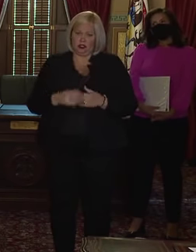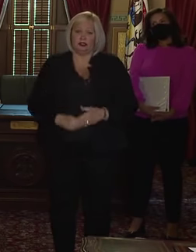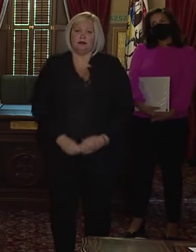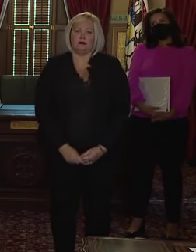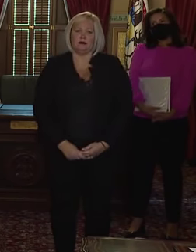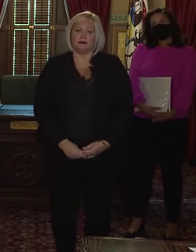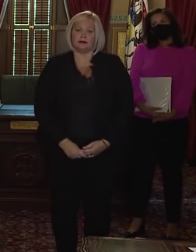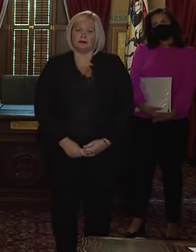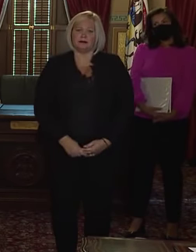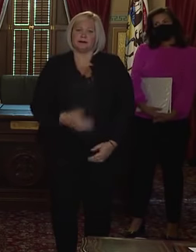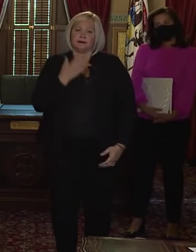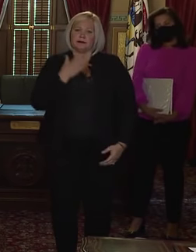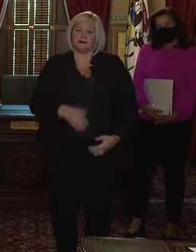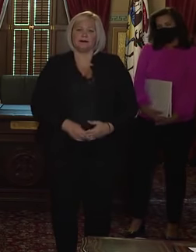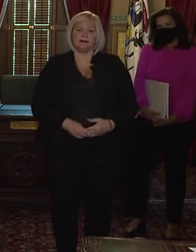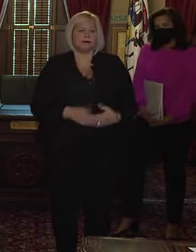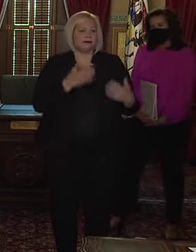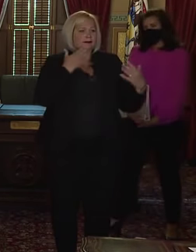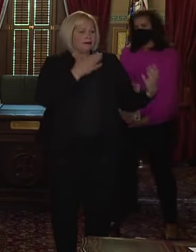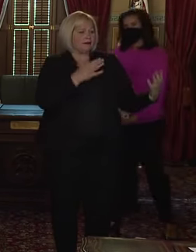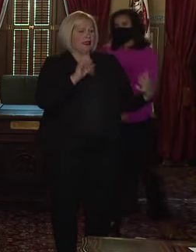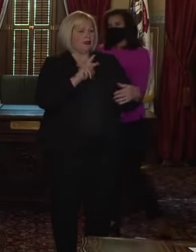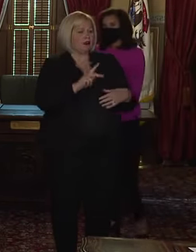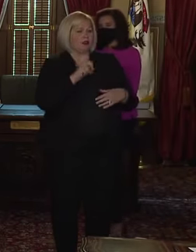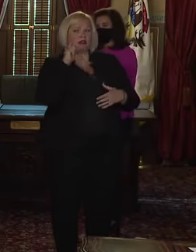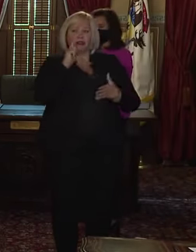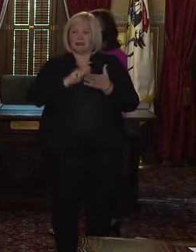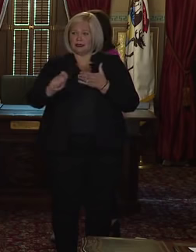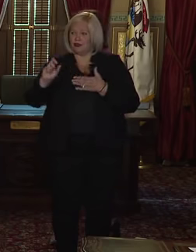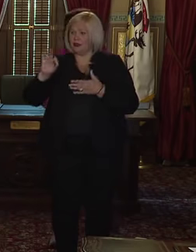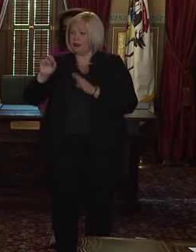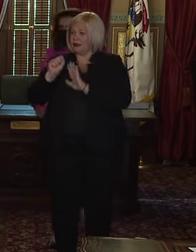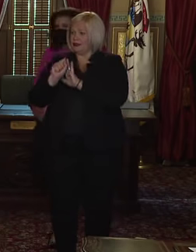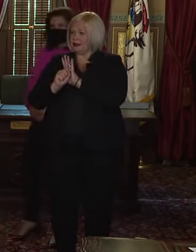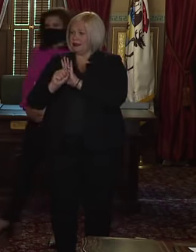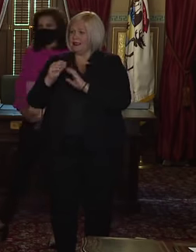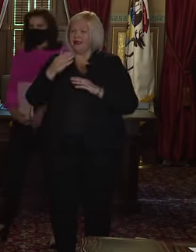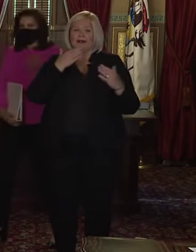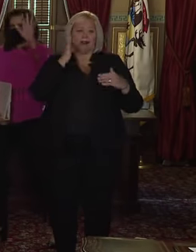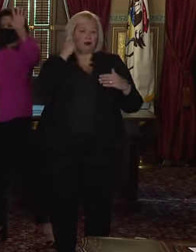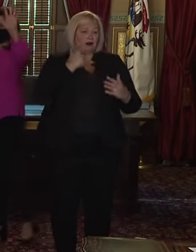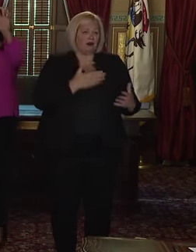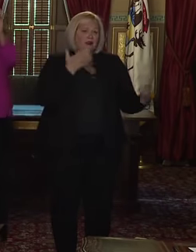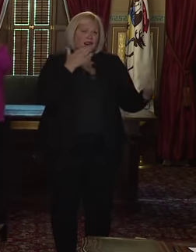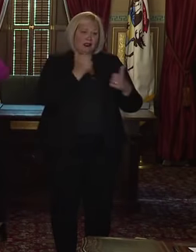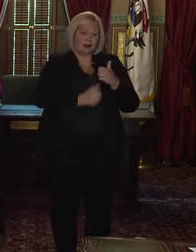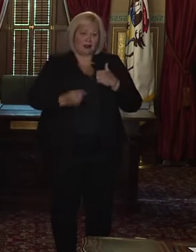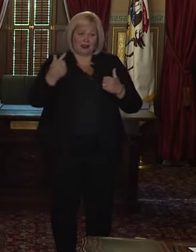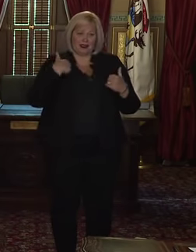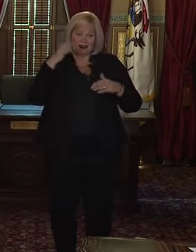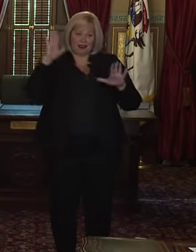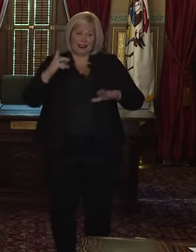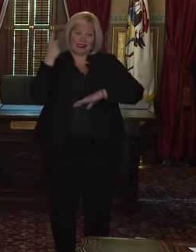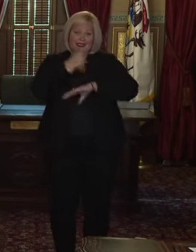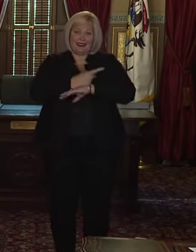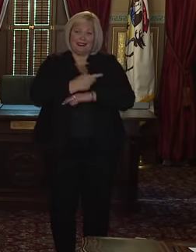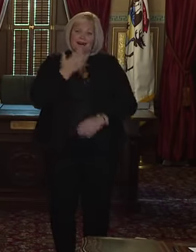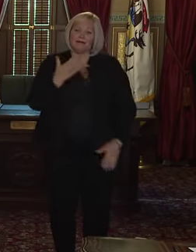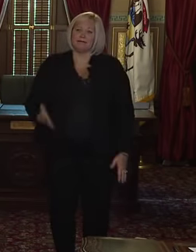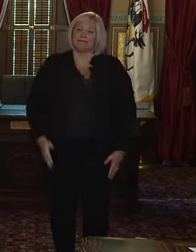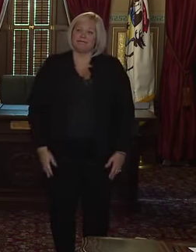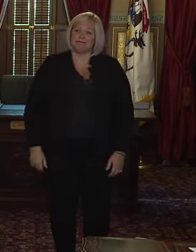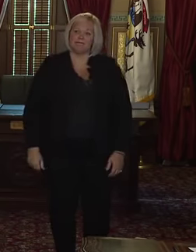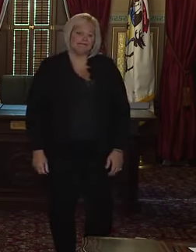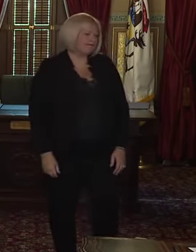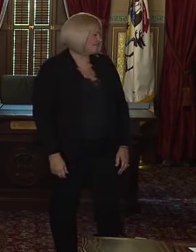you. Thank you. Madam Clerk, Secretary of State, and thank you, Governor. Thank you, everybody. Have a great day. Thank